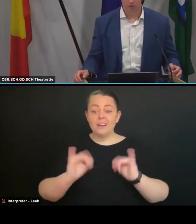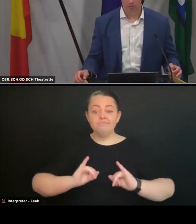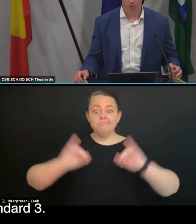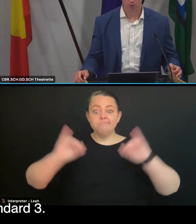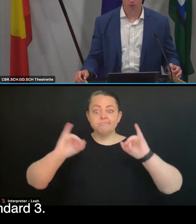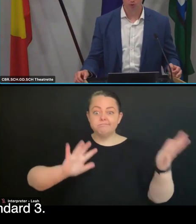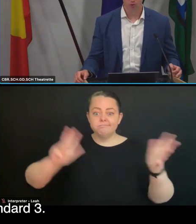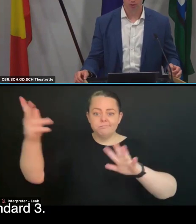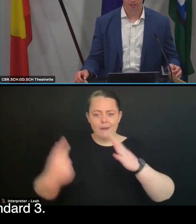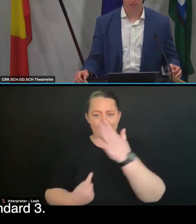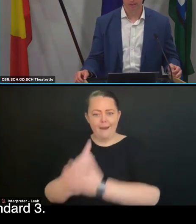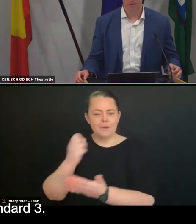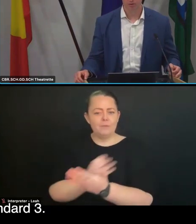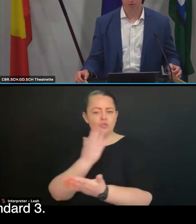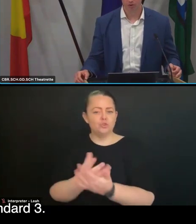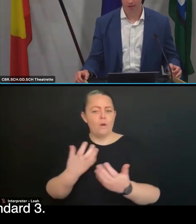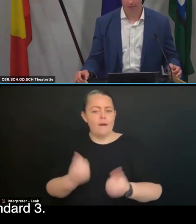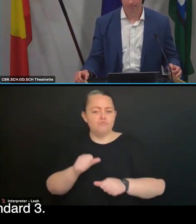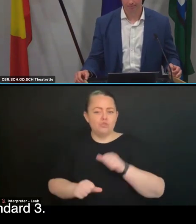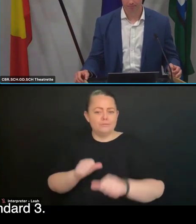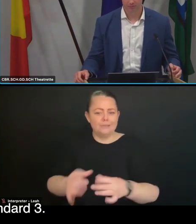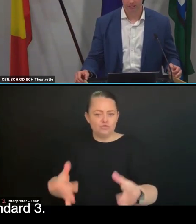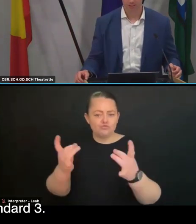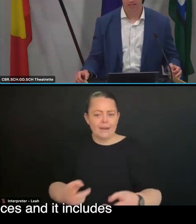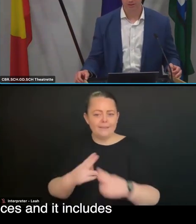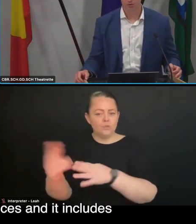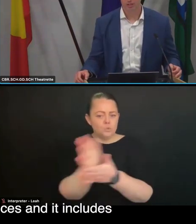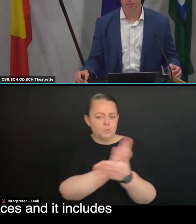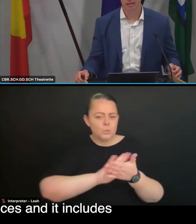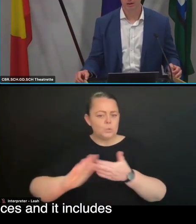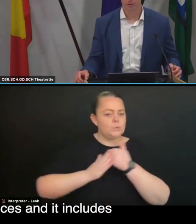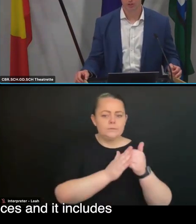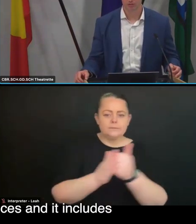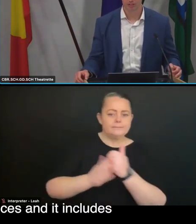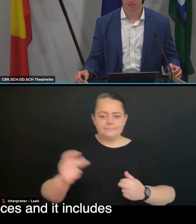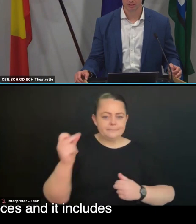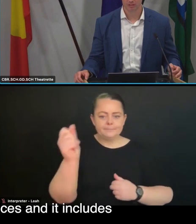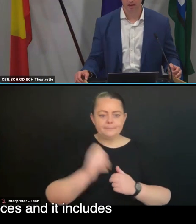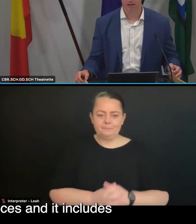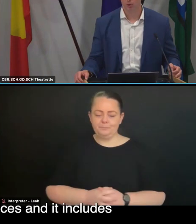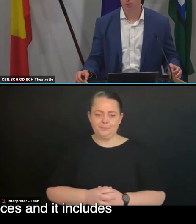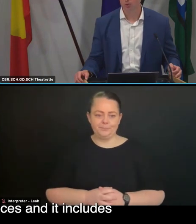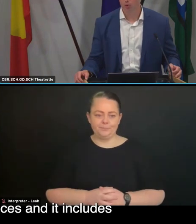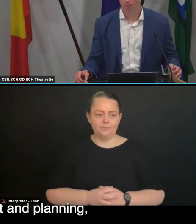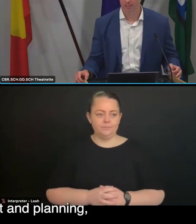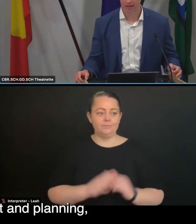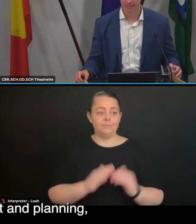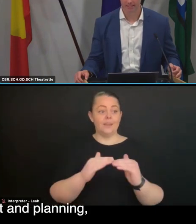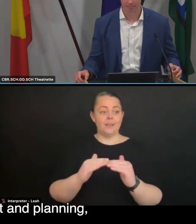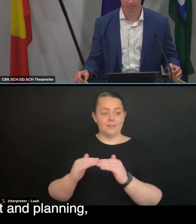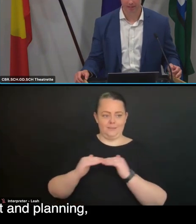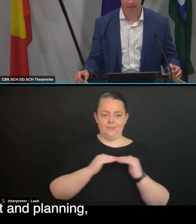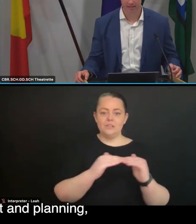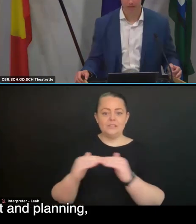So we move on to standard three. Standard three is the care and services. It includes requirements